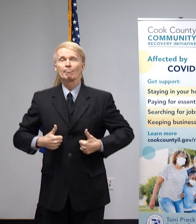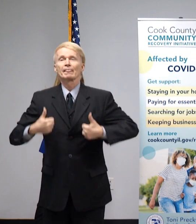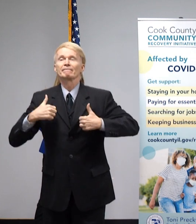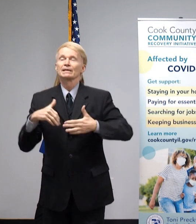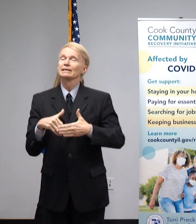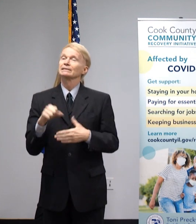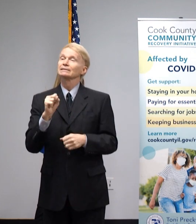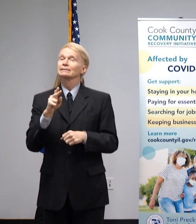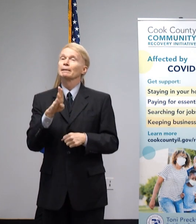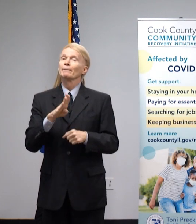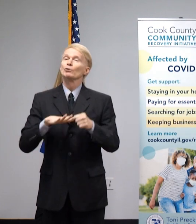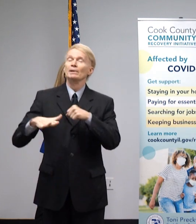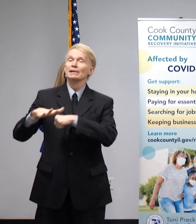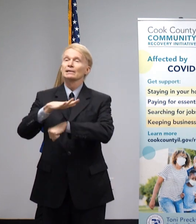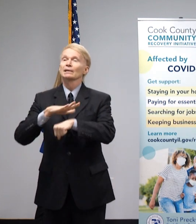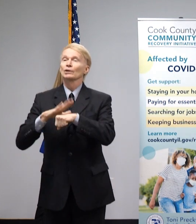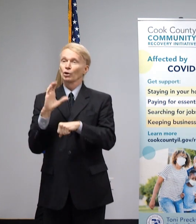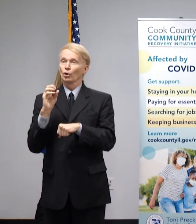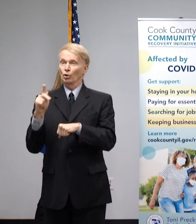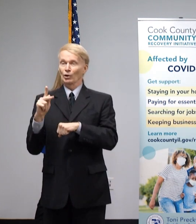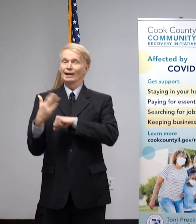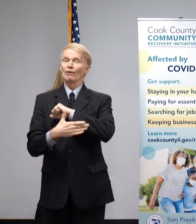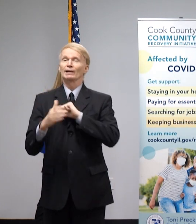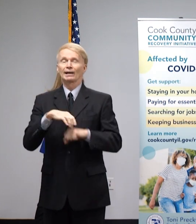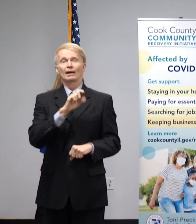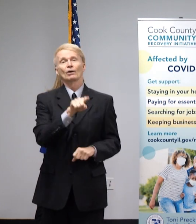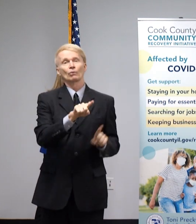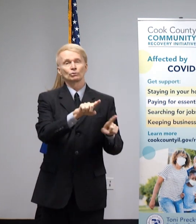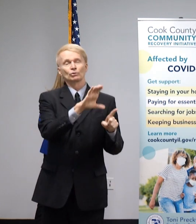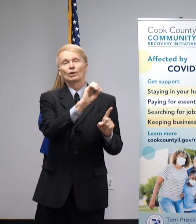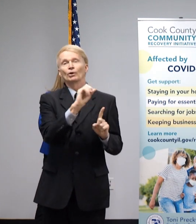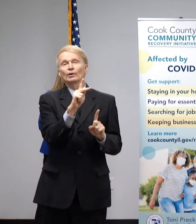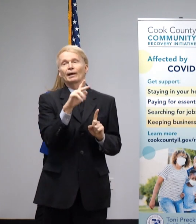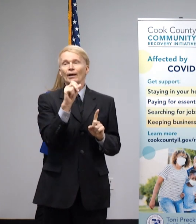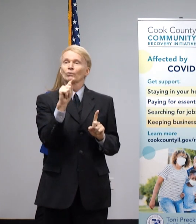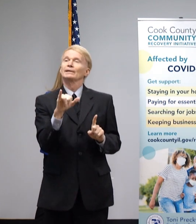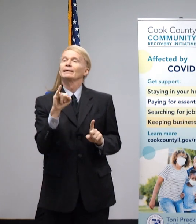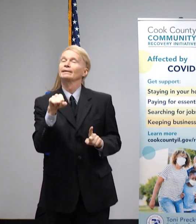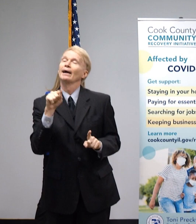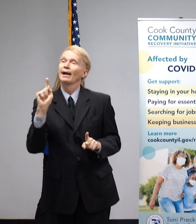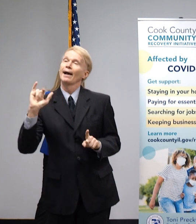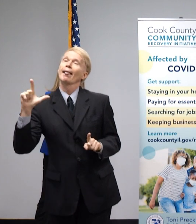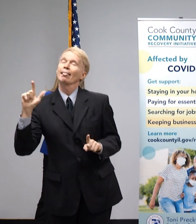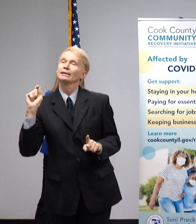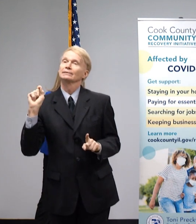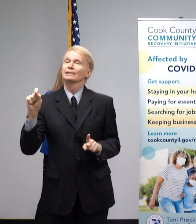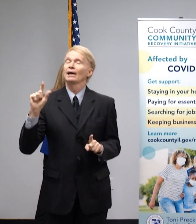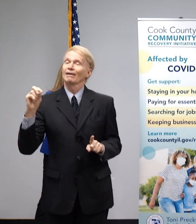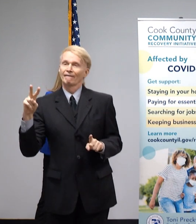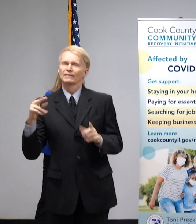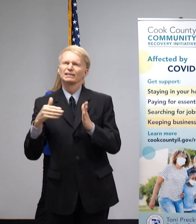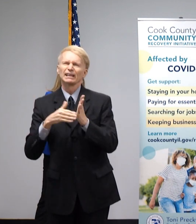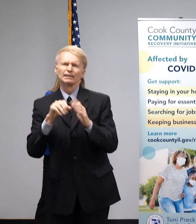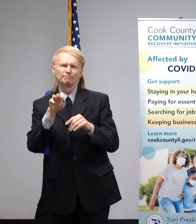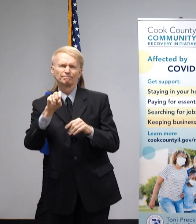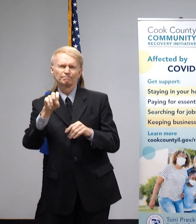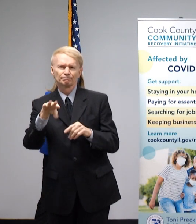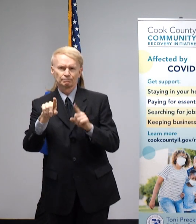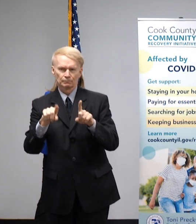can go to www.cookcountyl.gov forward slash recovery. Let me say that again.